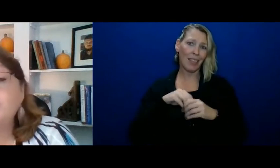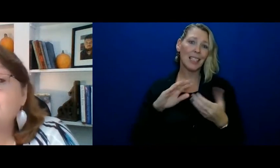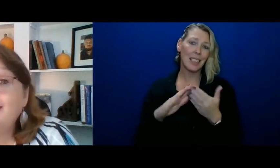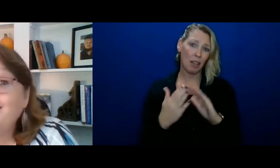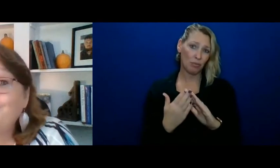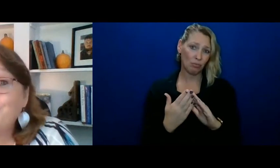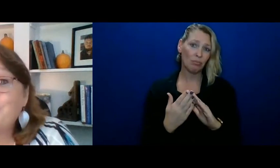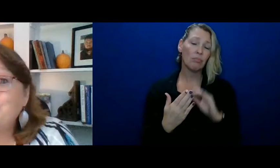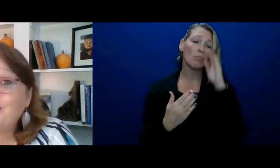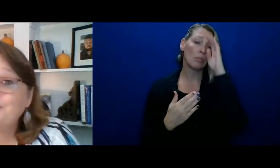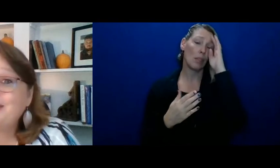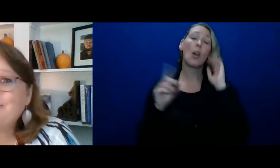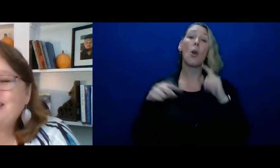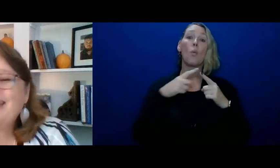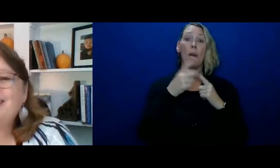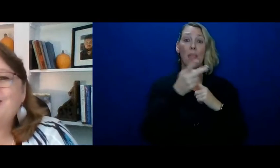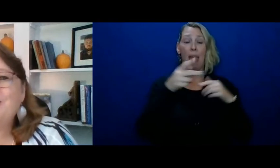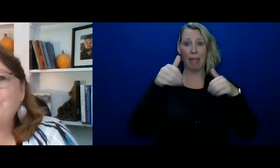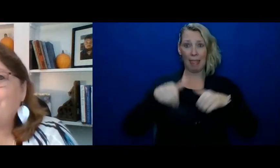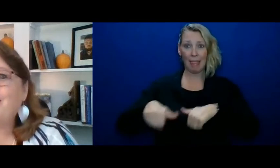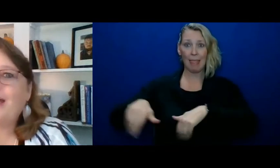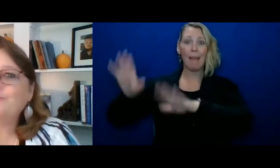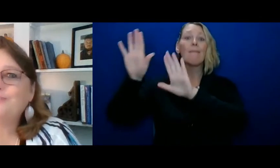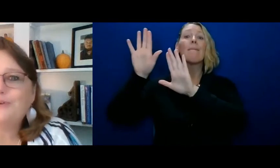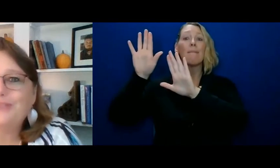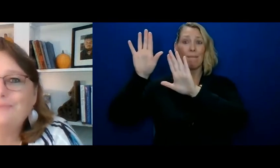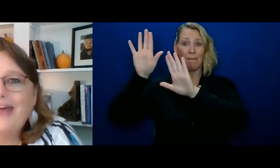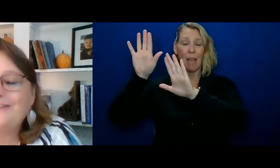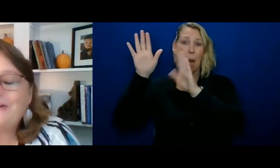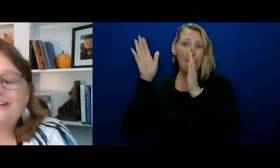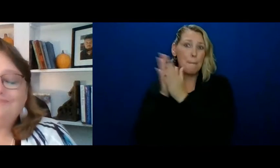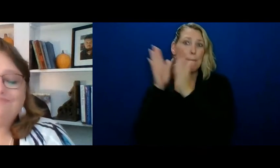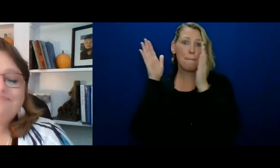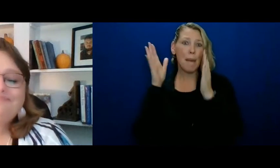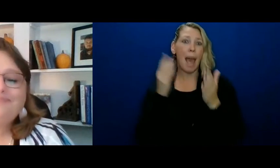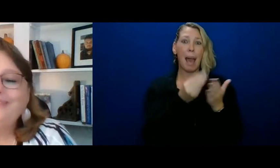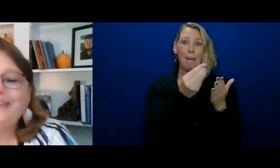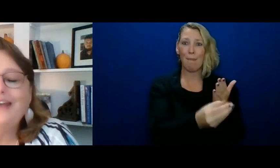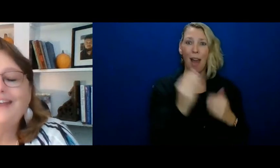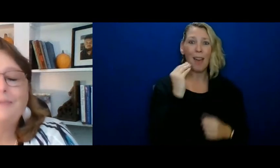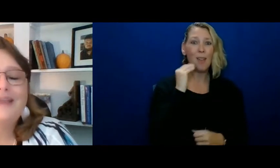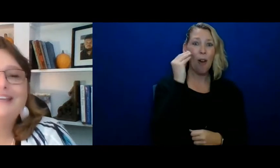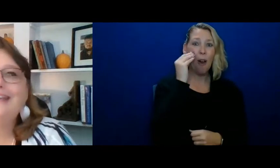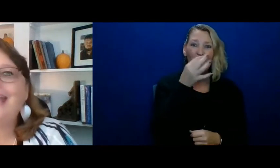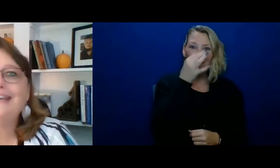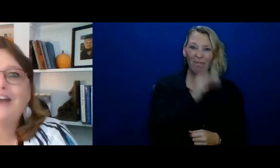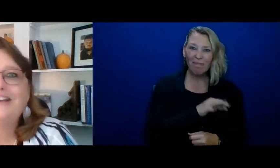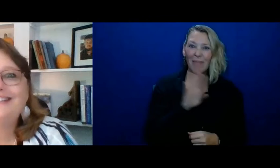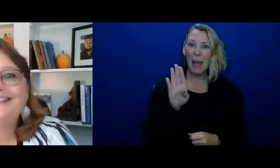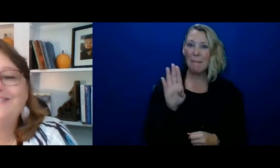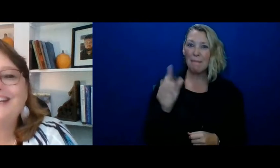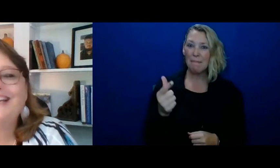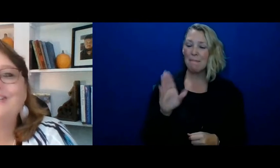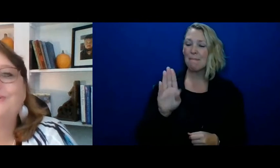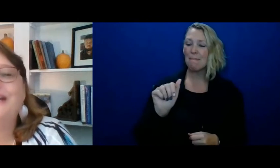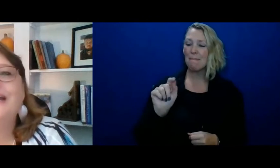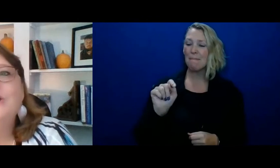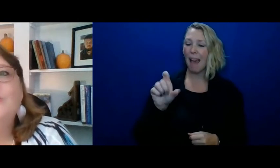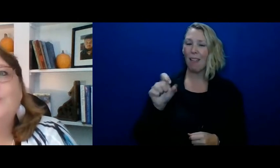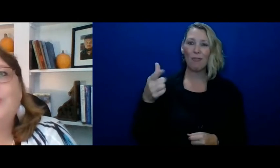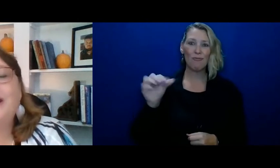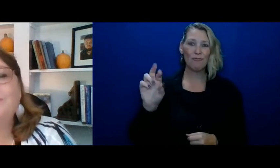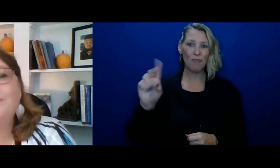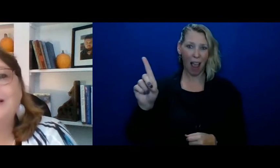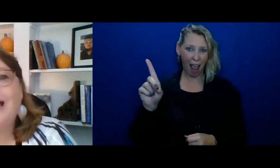And once they left home and I was an empty nester, I bought a house north of Battleground. And I'm like, yay, now I get to live in the country.